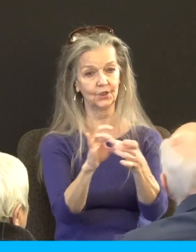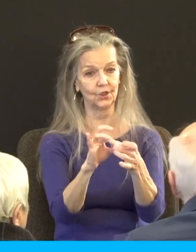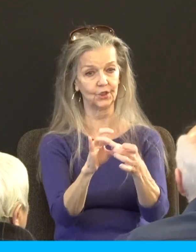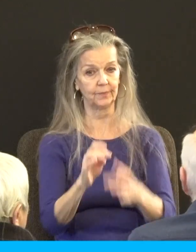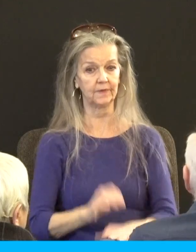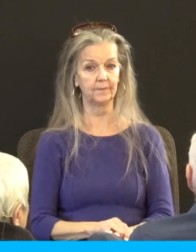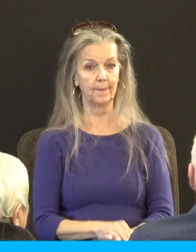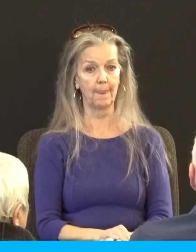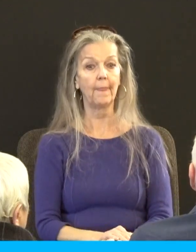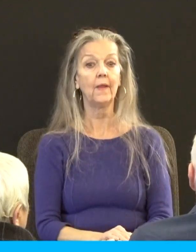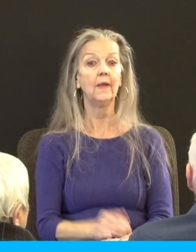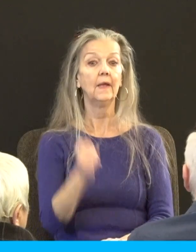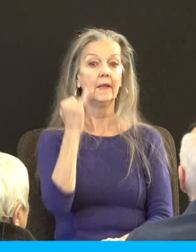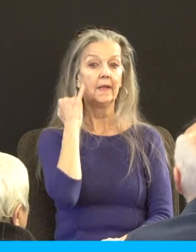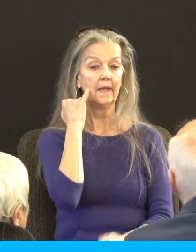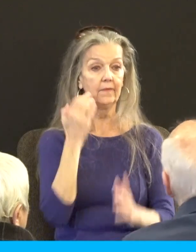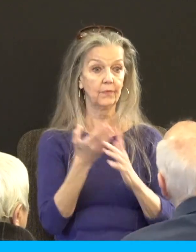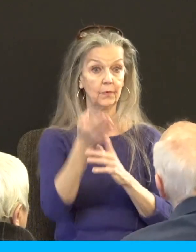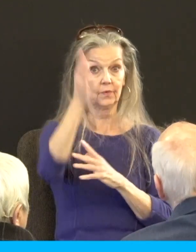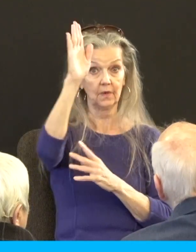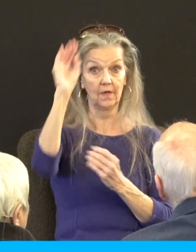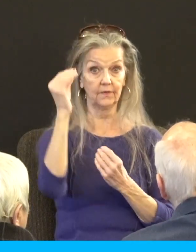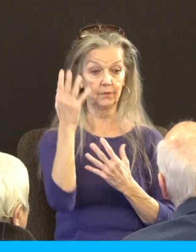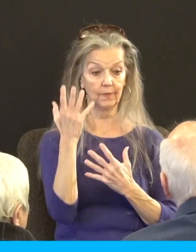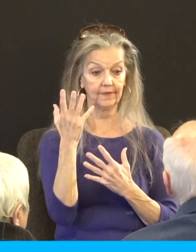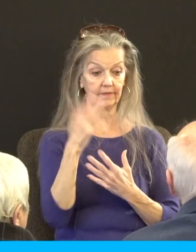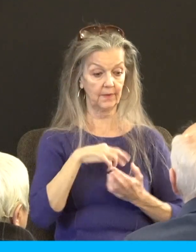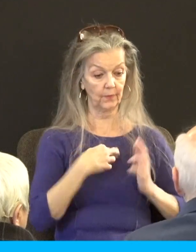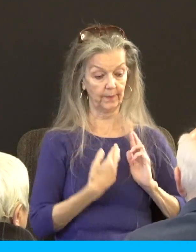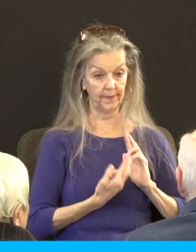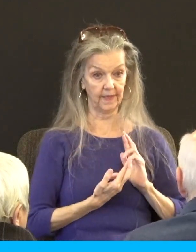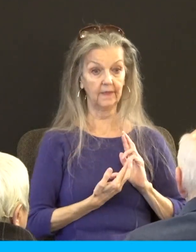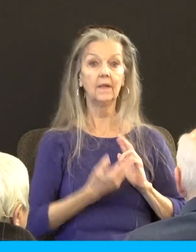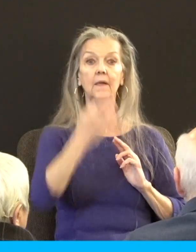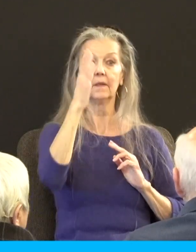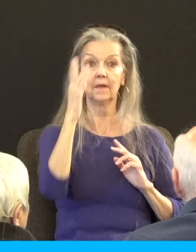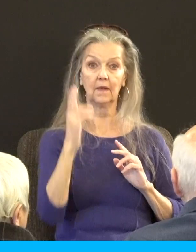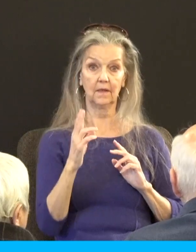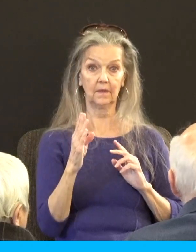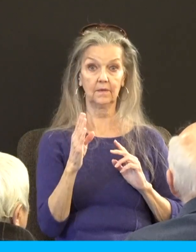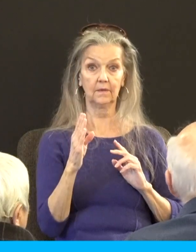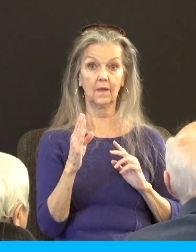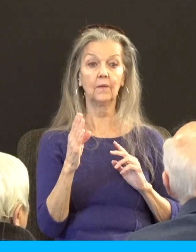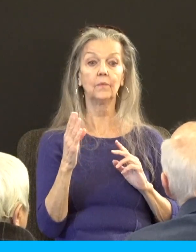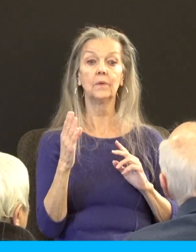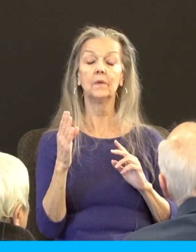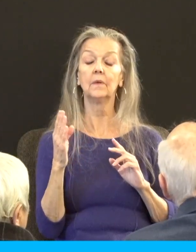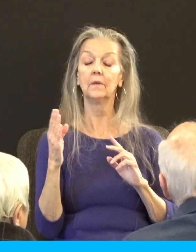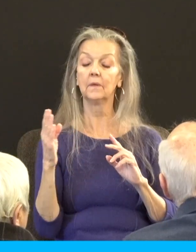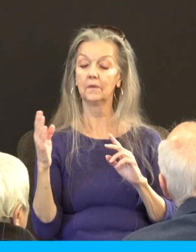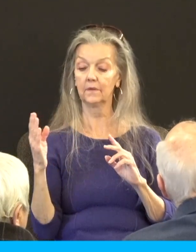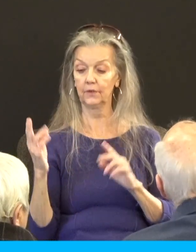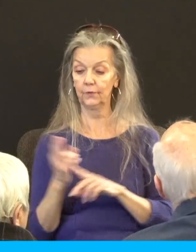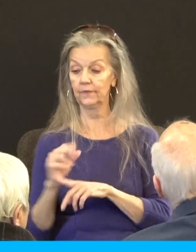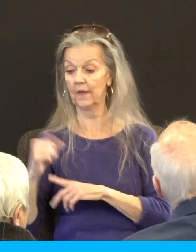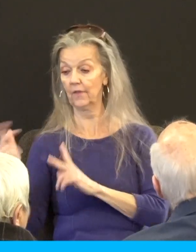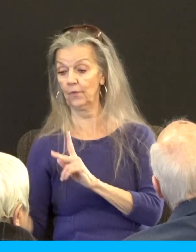and if by the grace of God they recover themselves then he'll use it the opposite way where people refuse to restore them even though